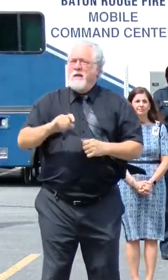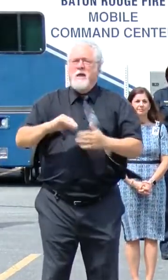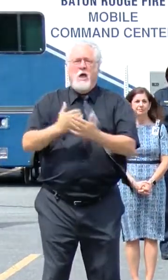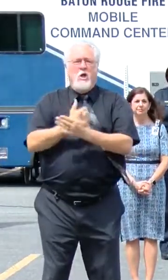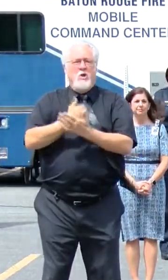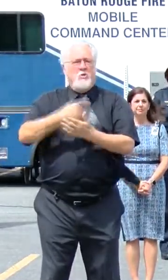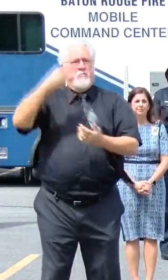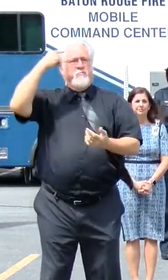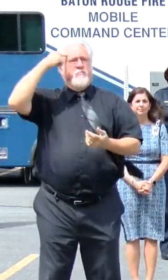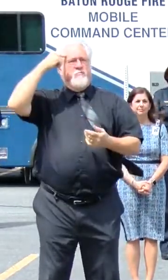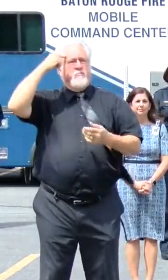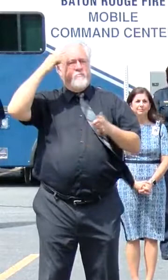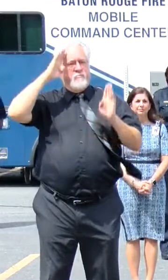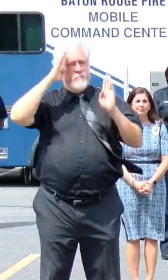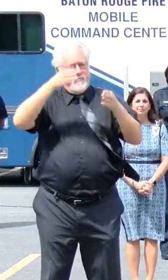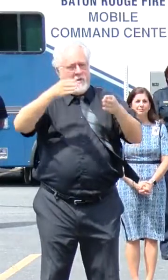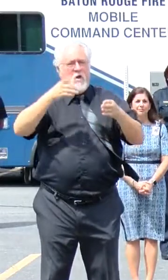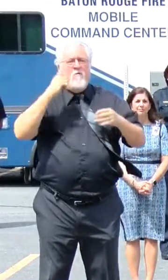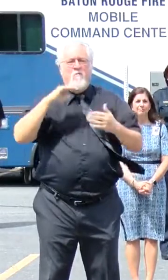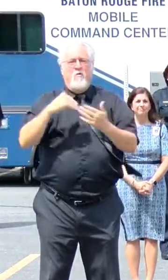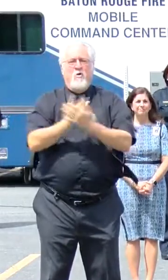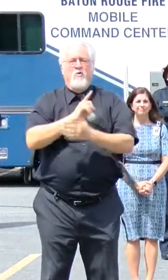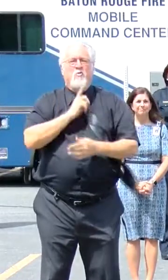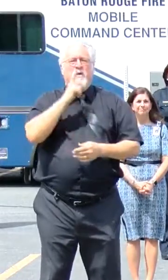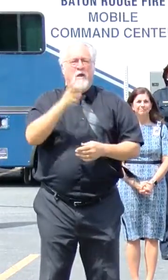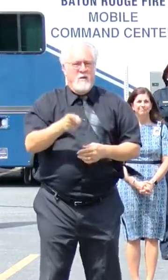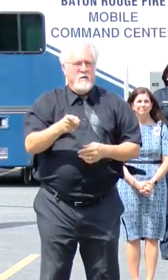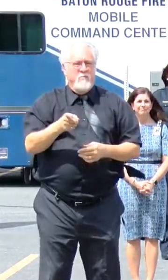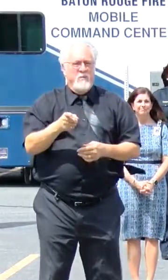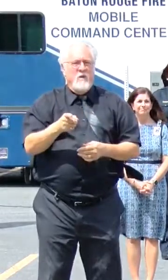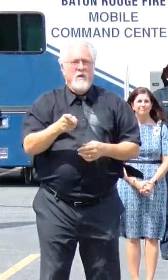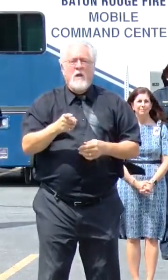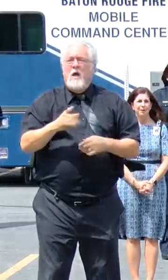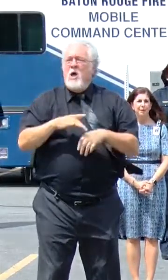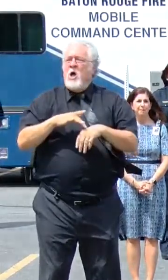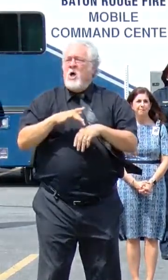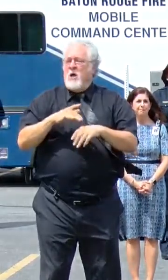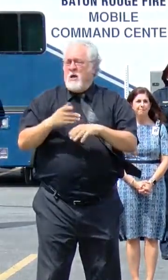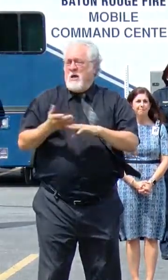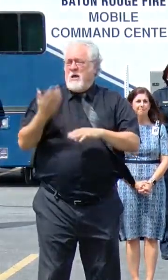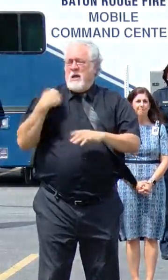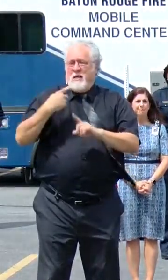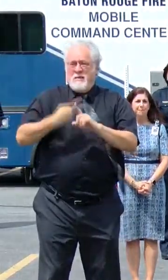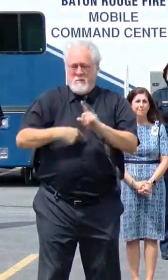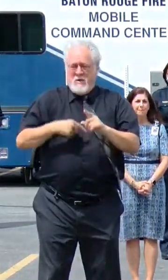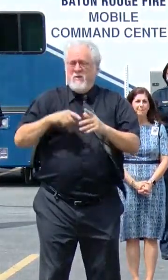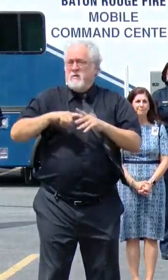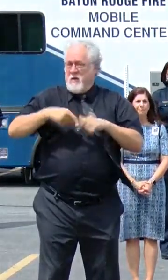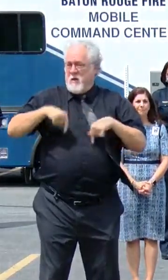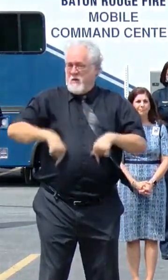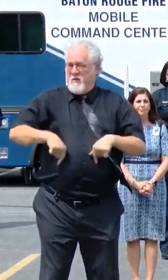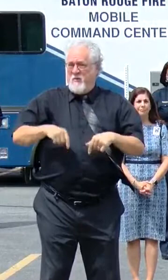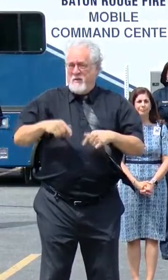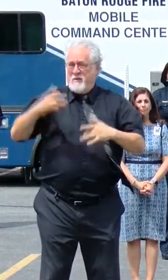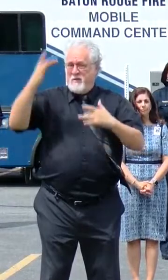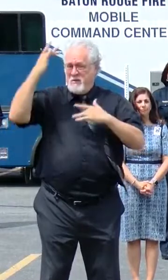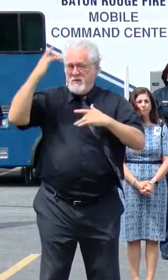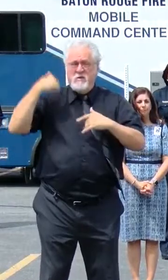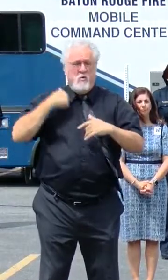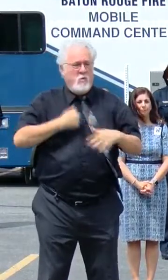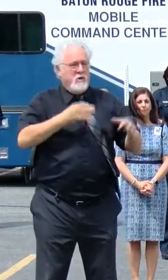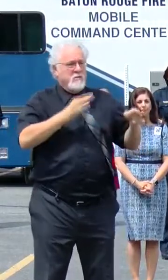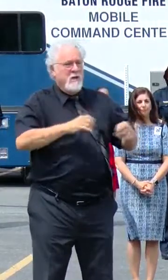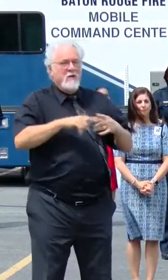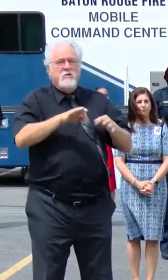mentality for a new reality. Early last month, at the start of this pandemic, we made decisions to